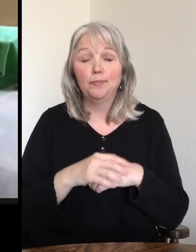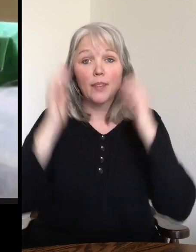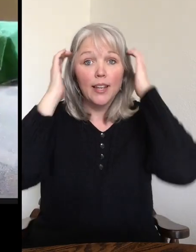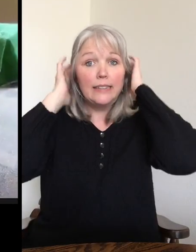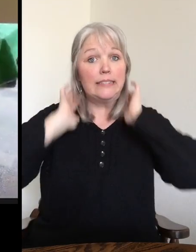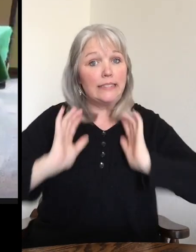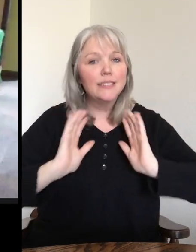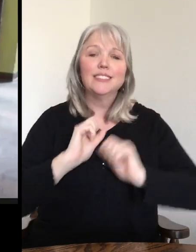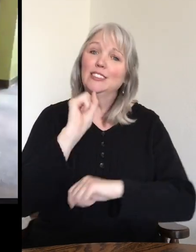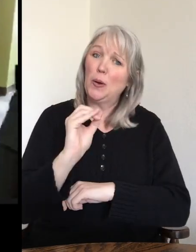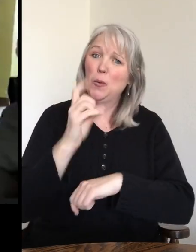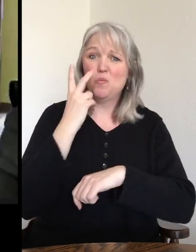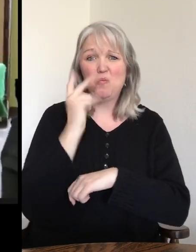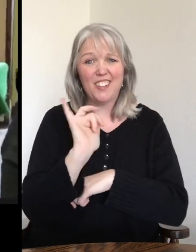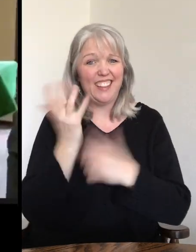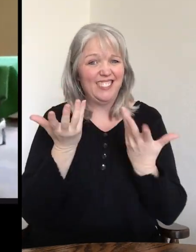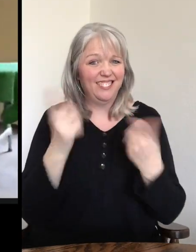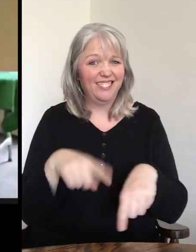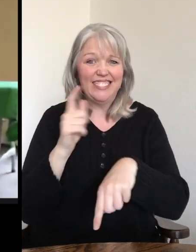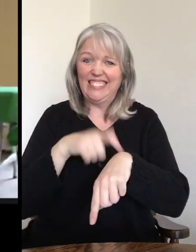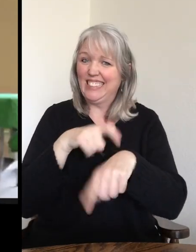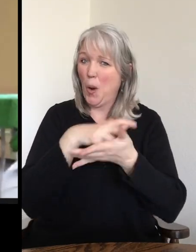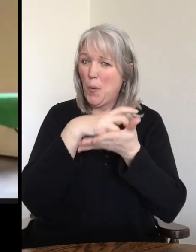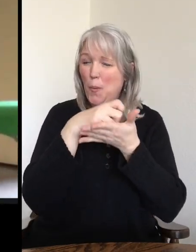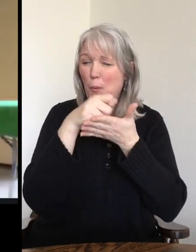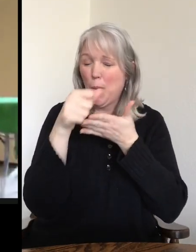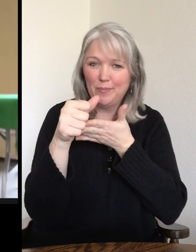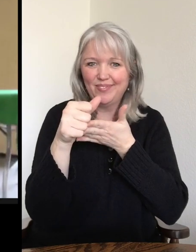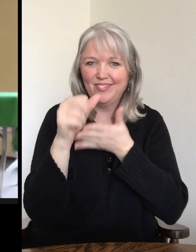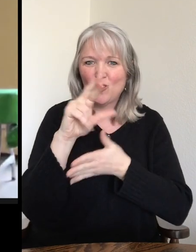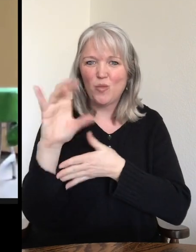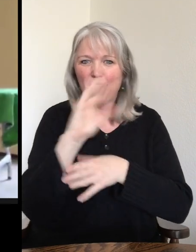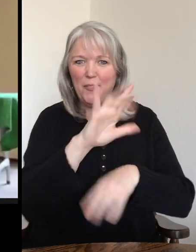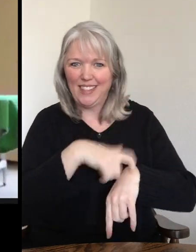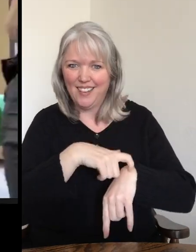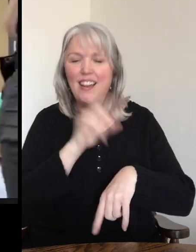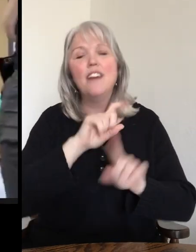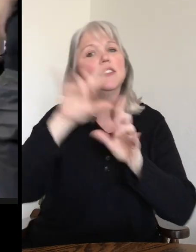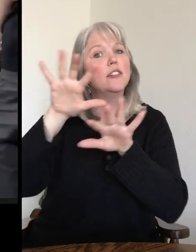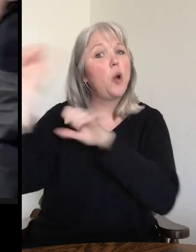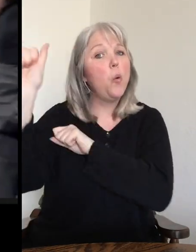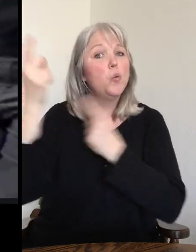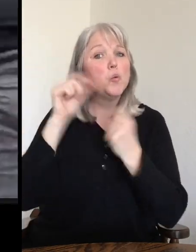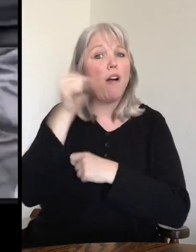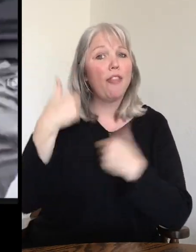Okay, so that looks like it's going to be about the end of Rigo's time. actually have to go and exercise other animals.